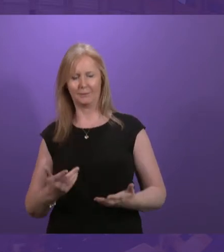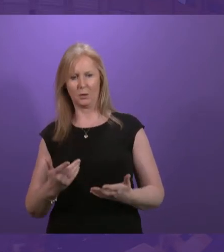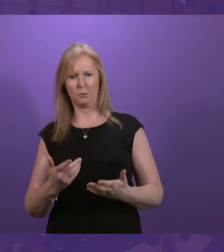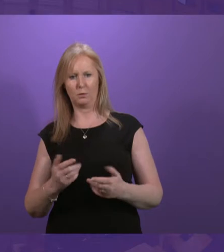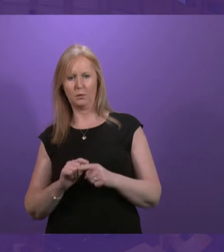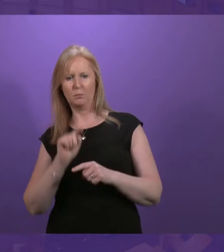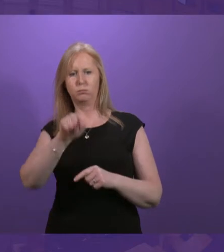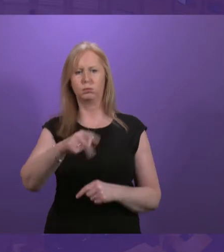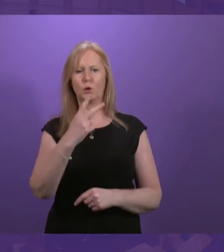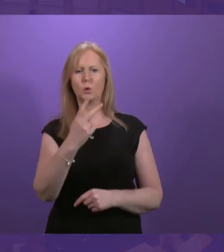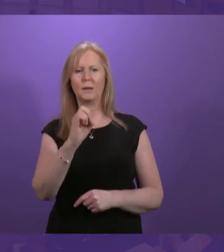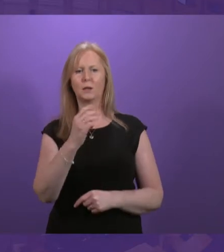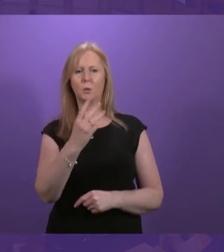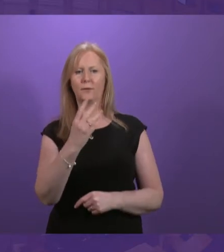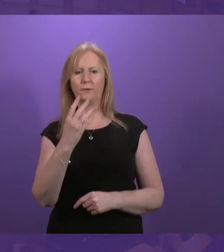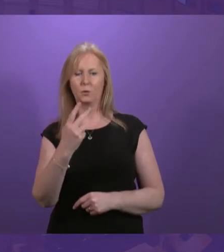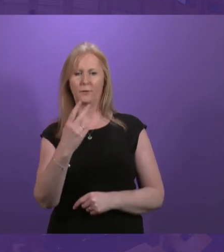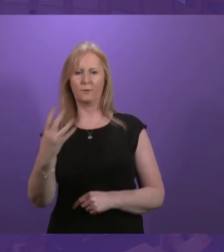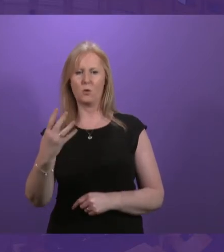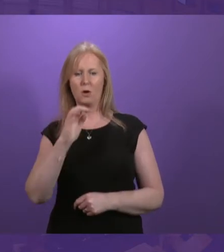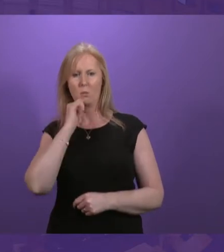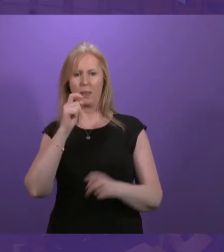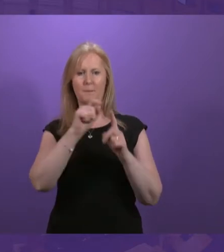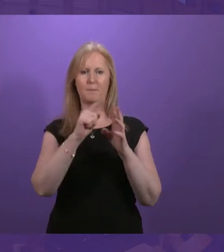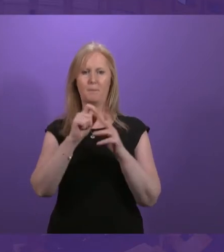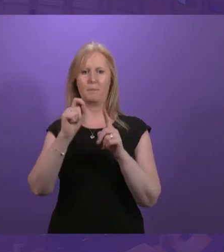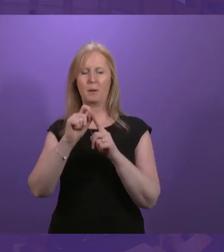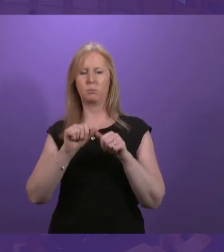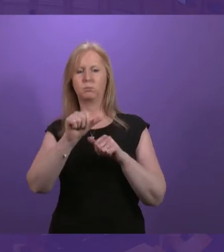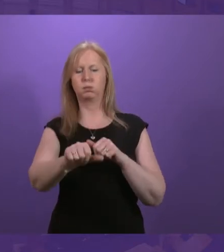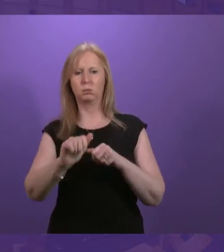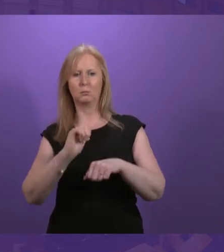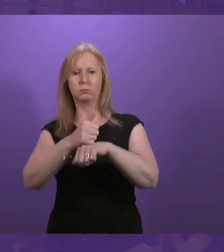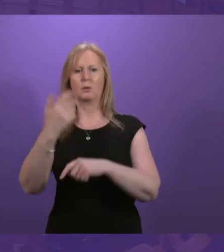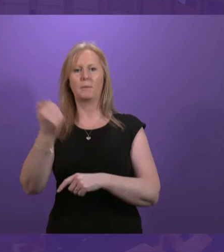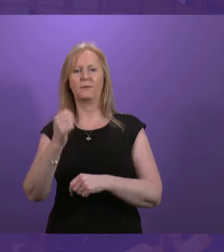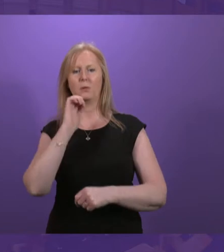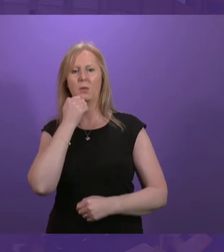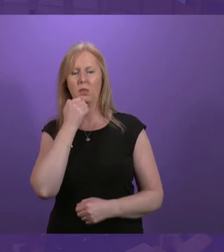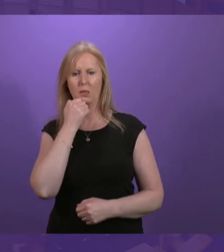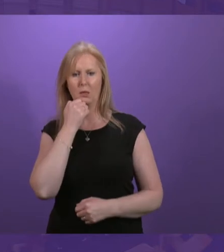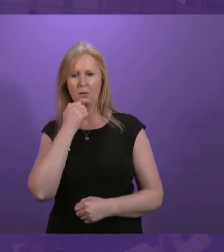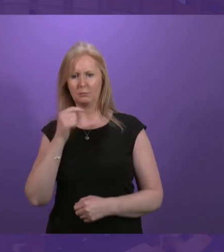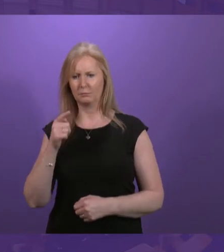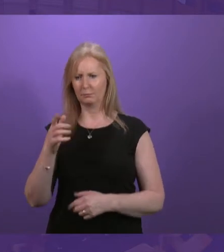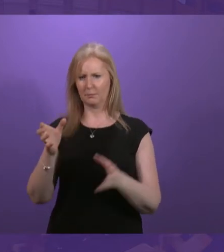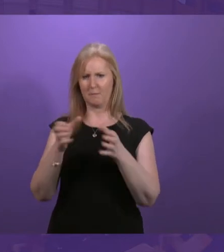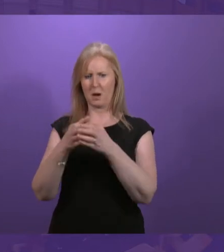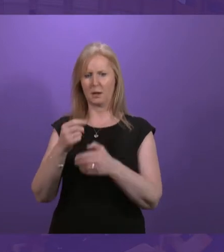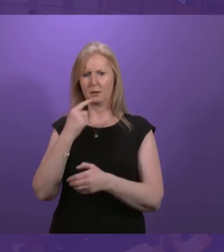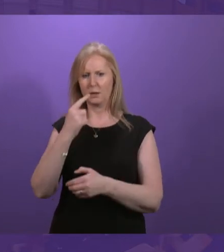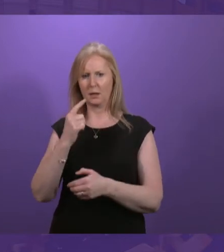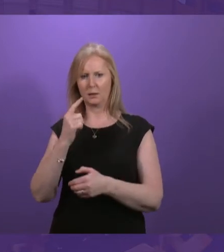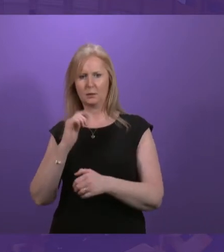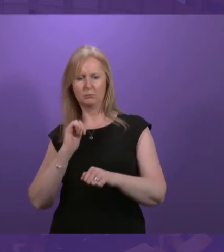it will be 2024 before Pip's successor is in place. And this is from the party that said it could set up an independent country